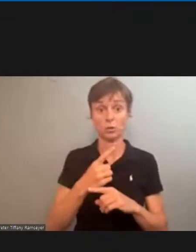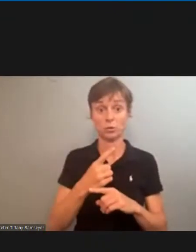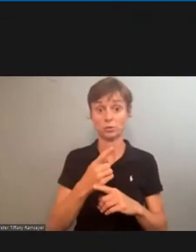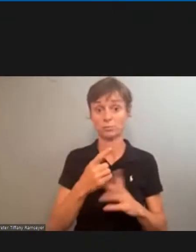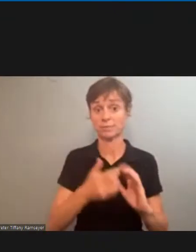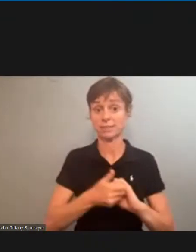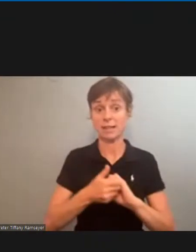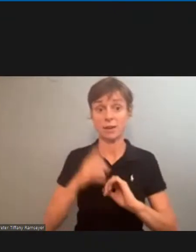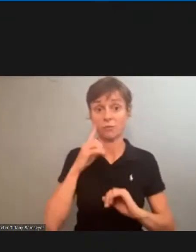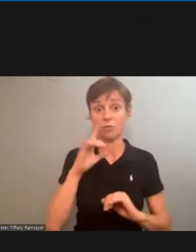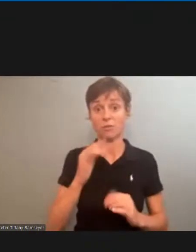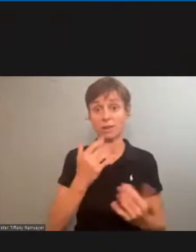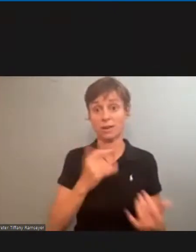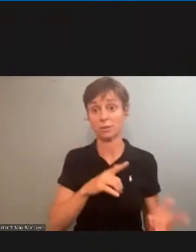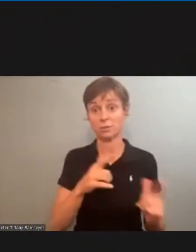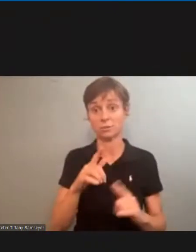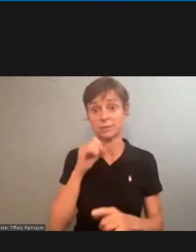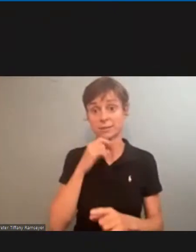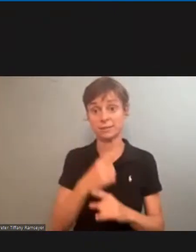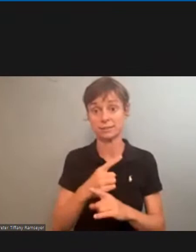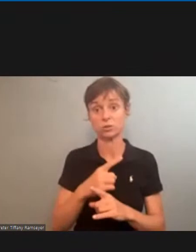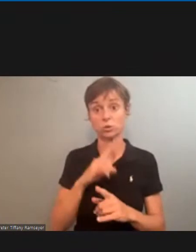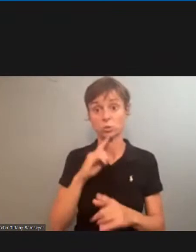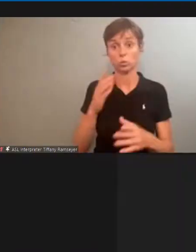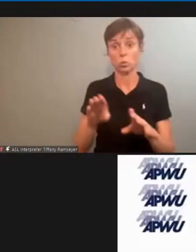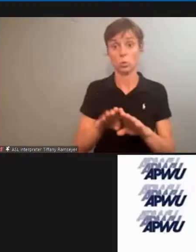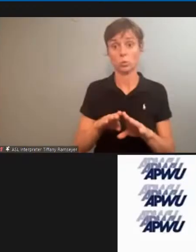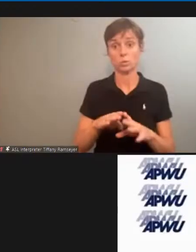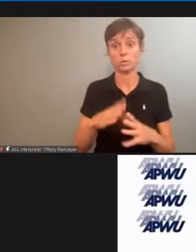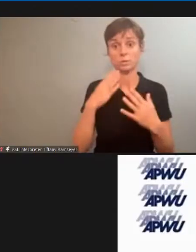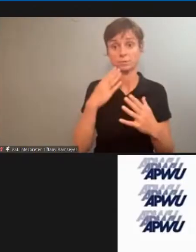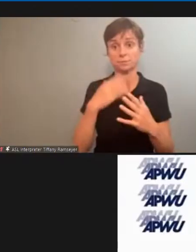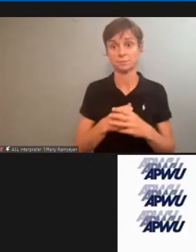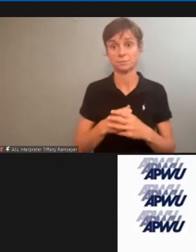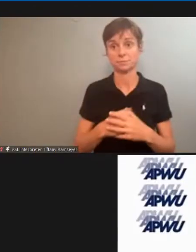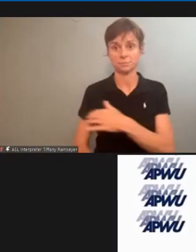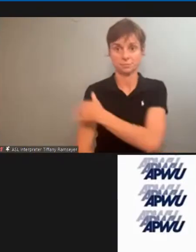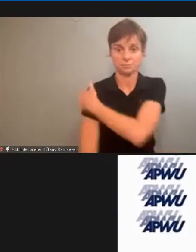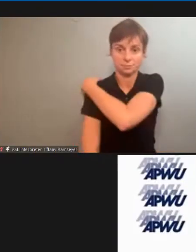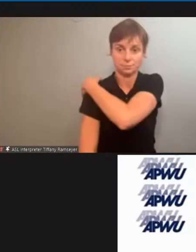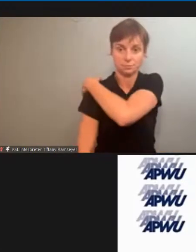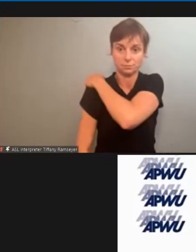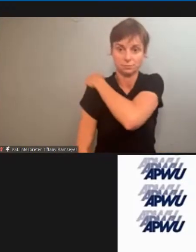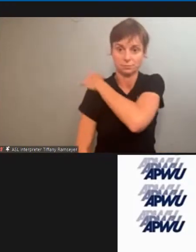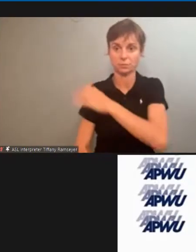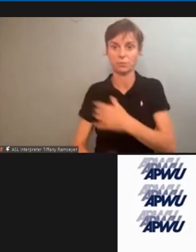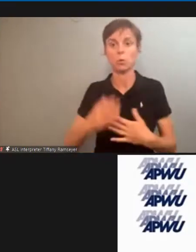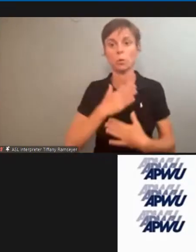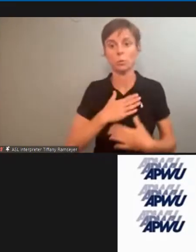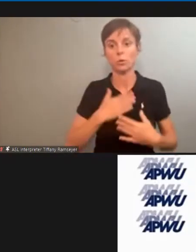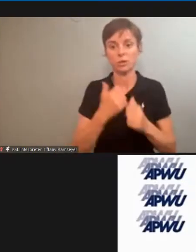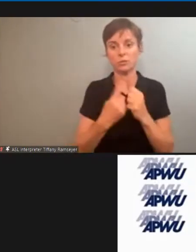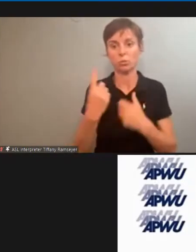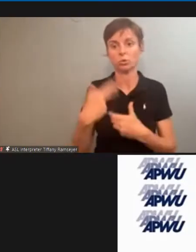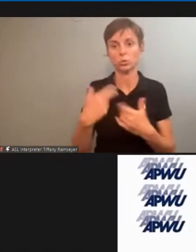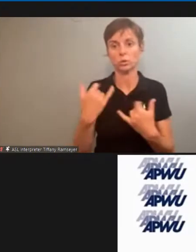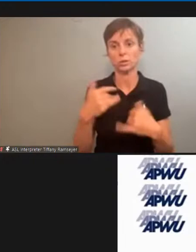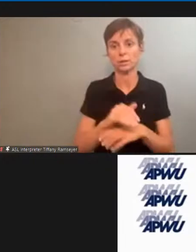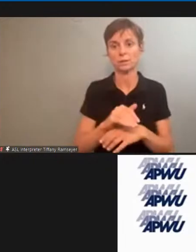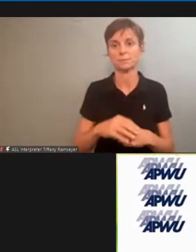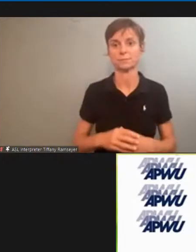forever i'm going to turn it back to sister power to close it out and thank you and we really appreciate everybody joining in tonight